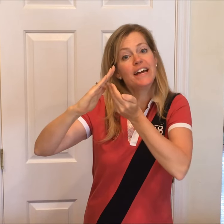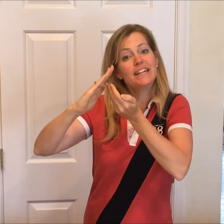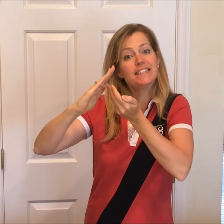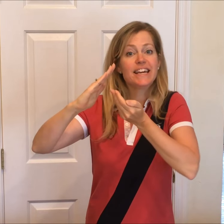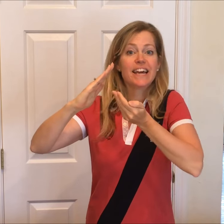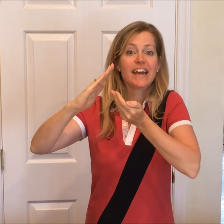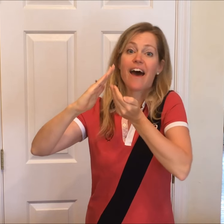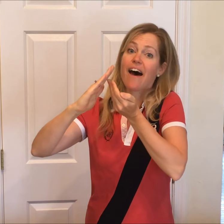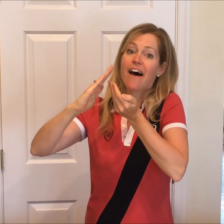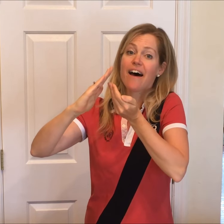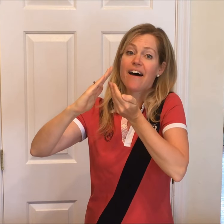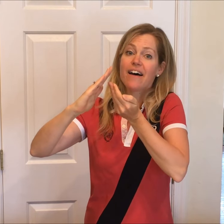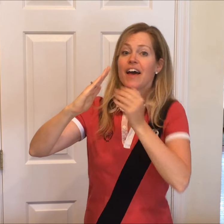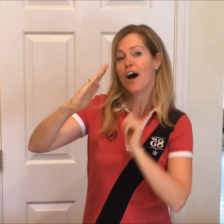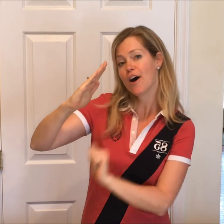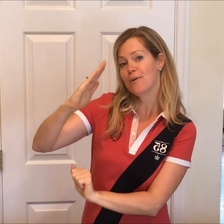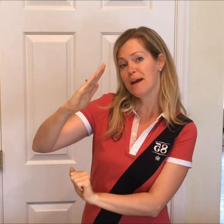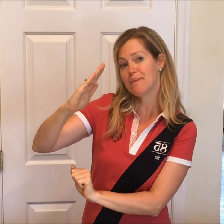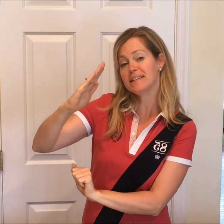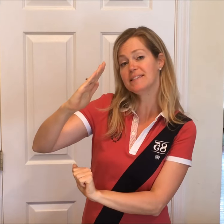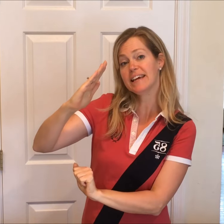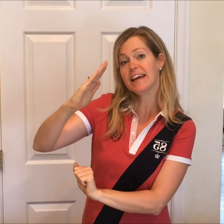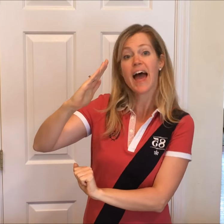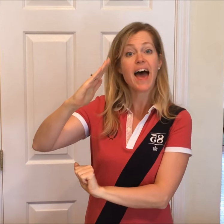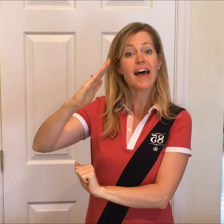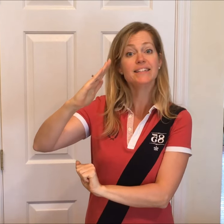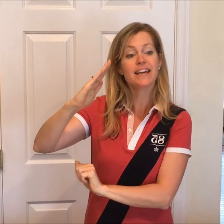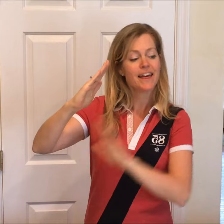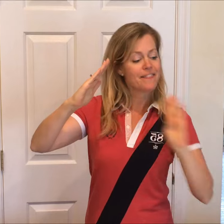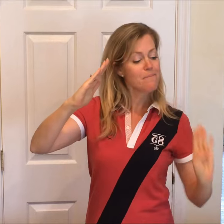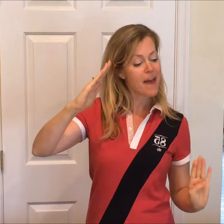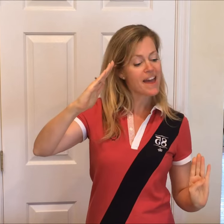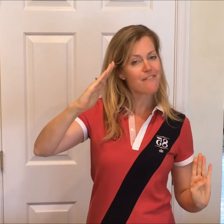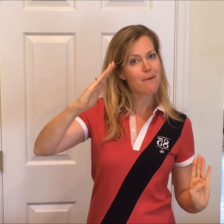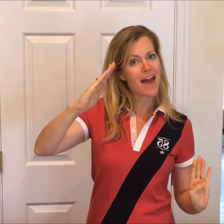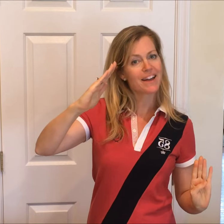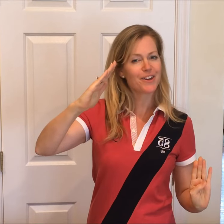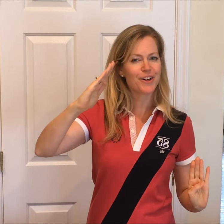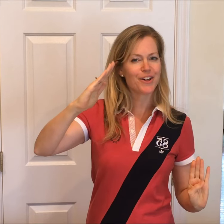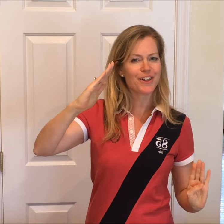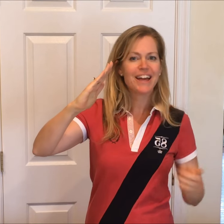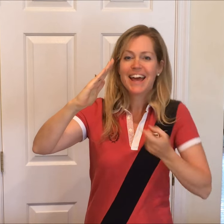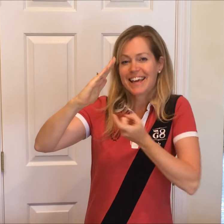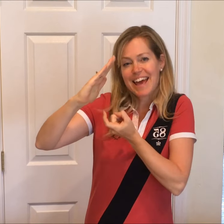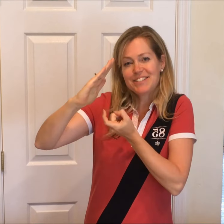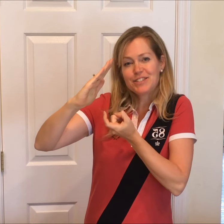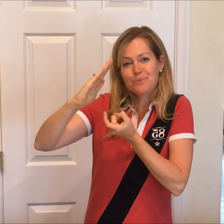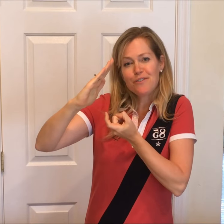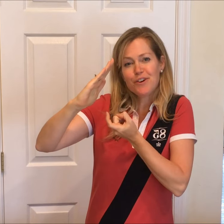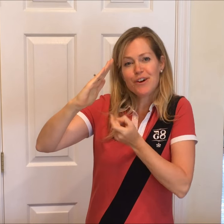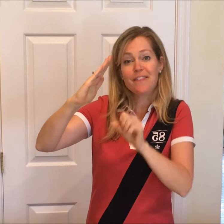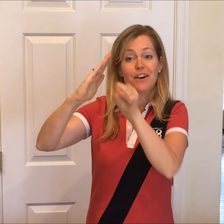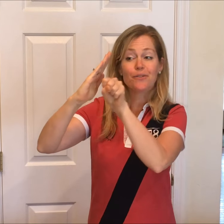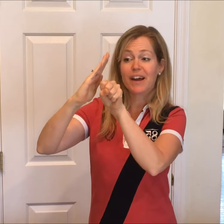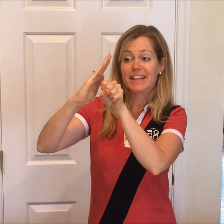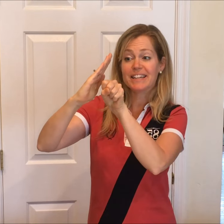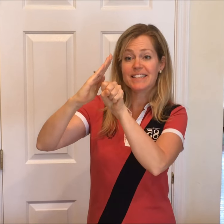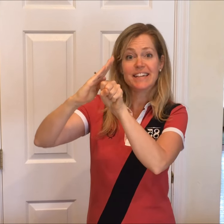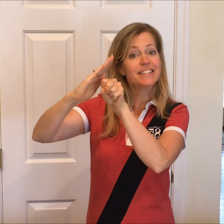India. Arabian Sea and the Bay of Bengal, Ganges River and the Great Indian